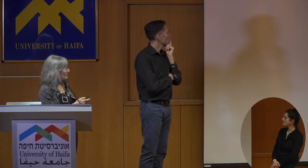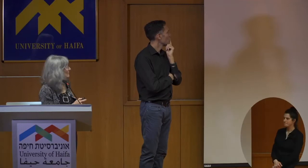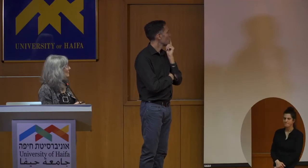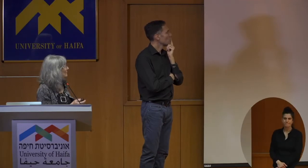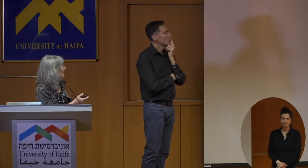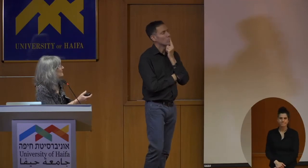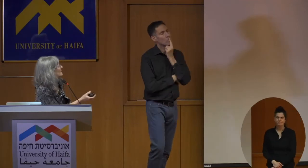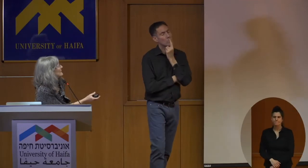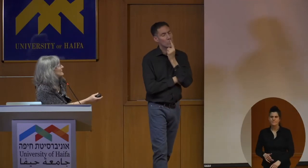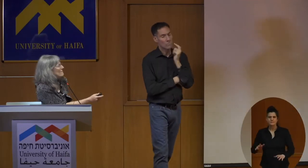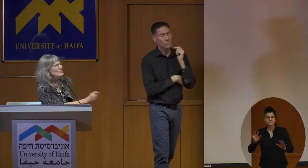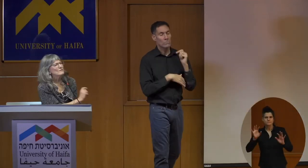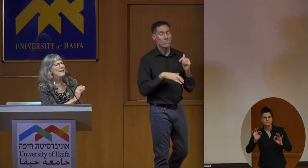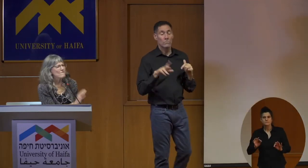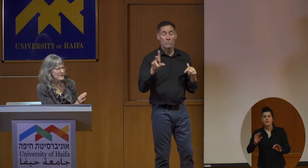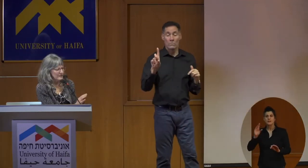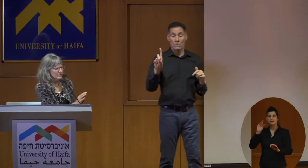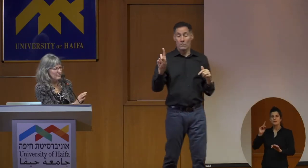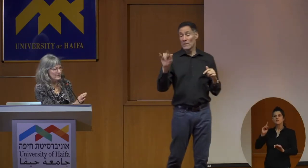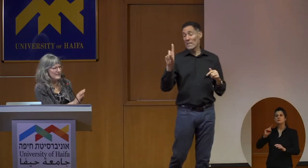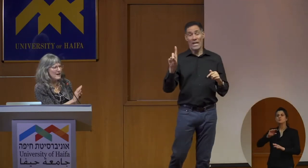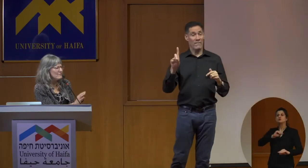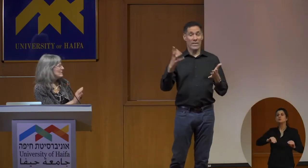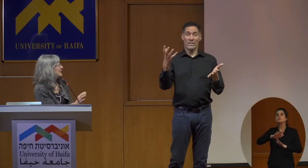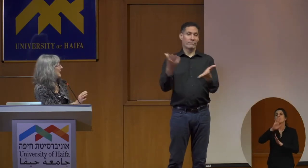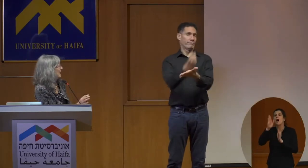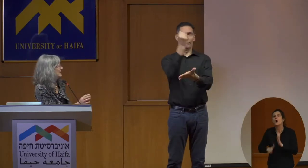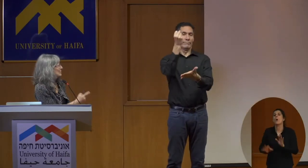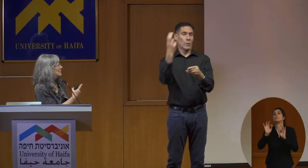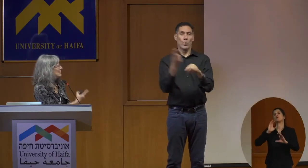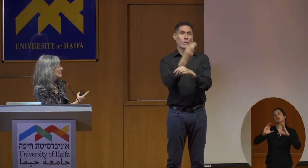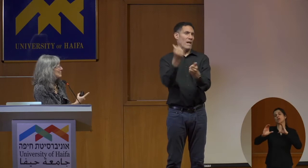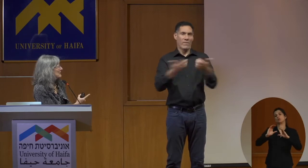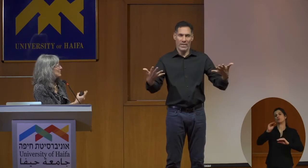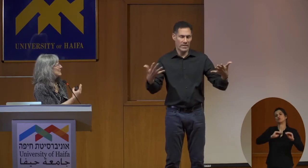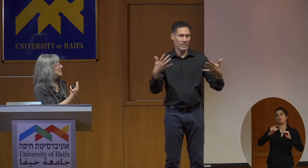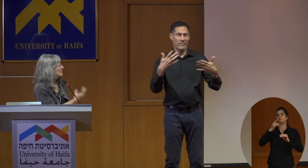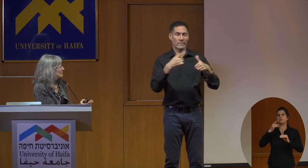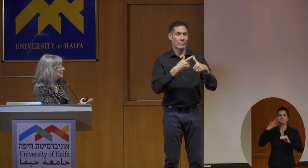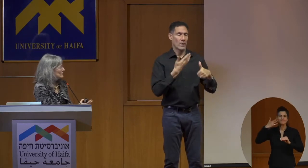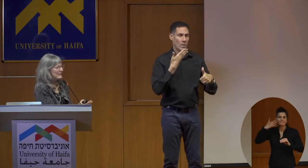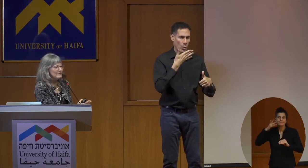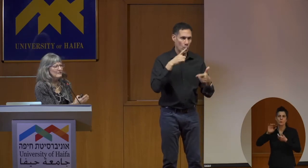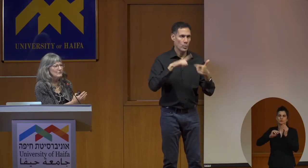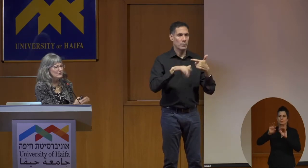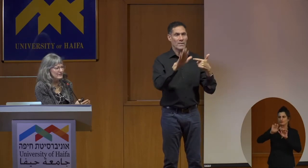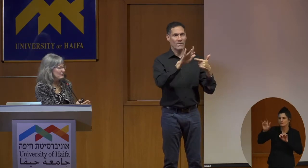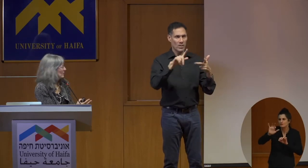So in fact, David used everything to communicate, everything he had. He used cued speech, he used fingerspelling, he used gesture.